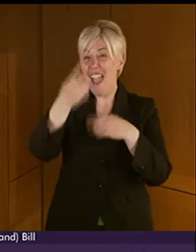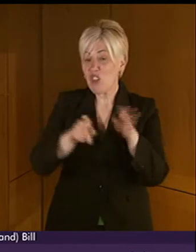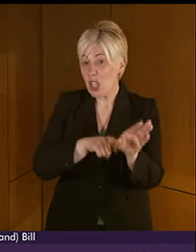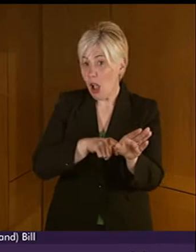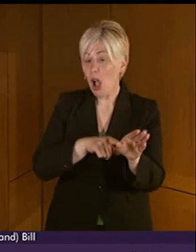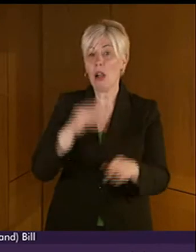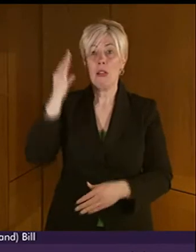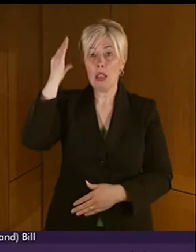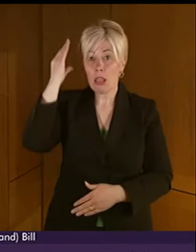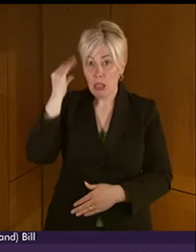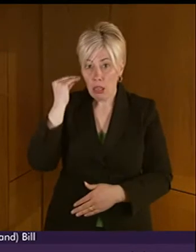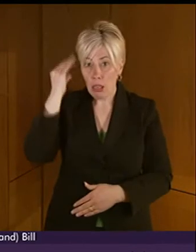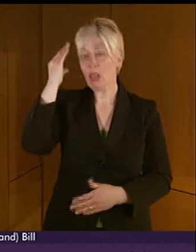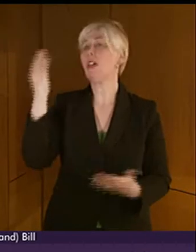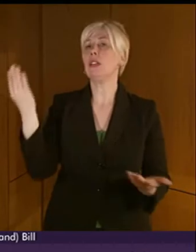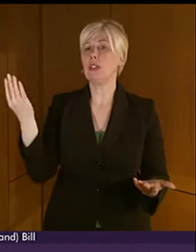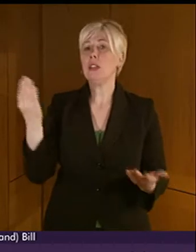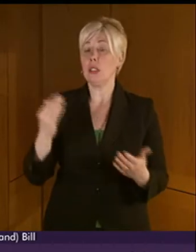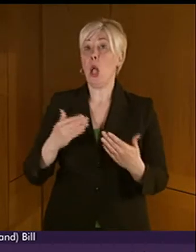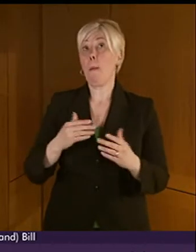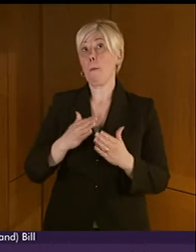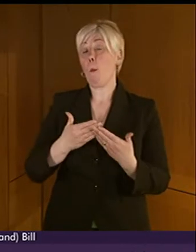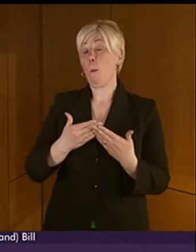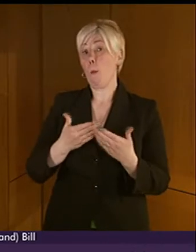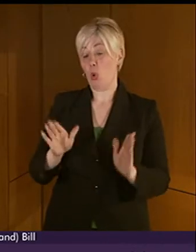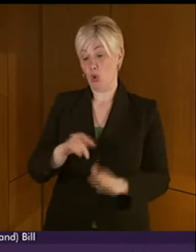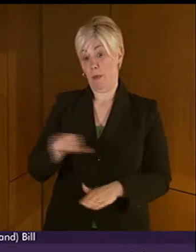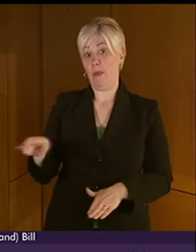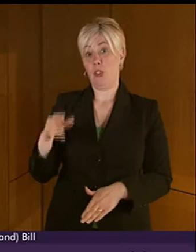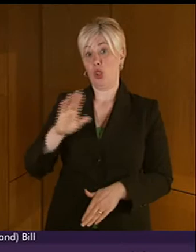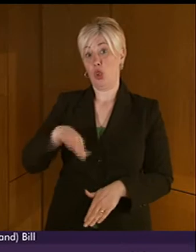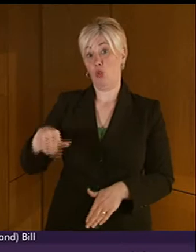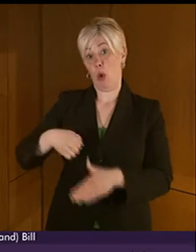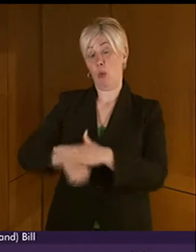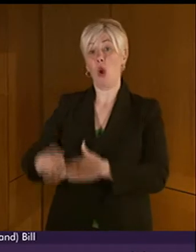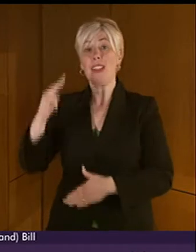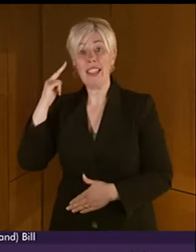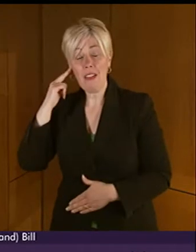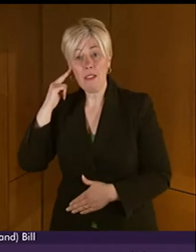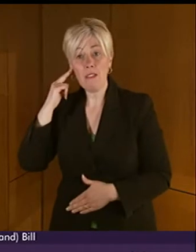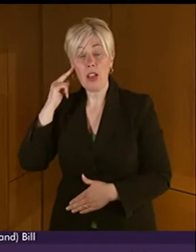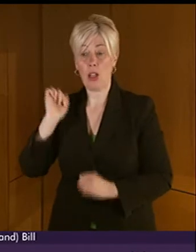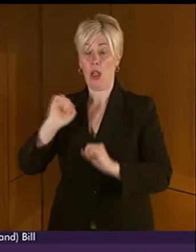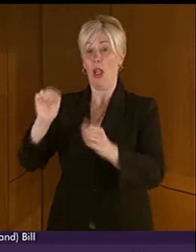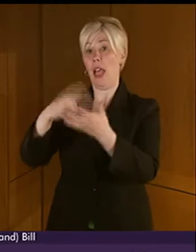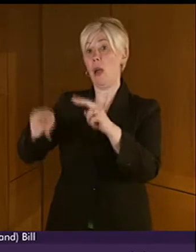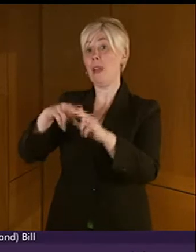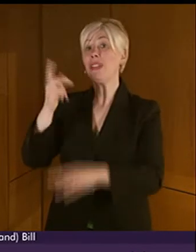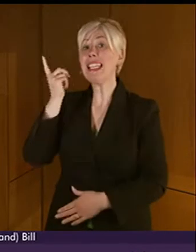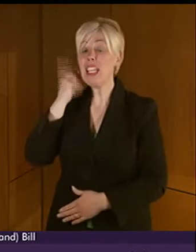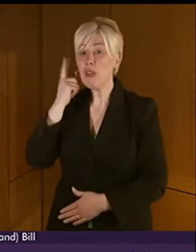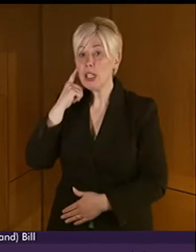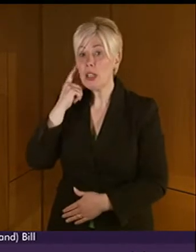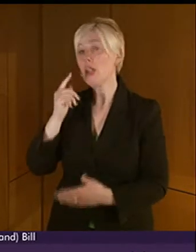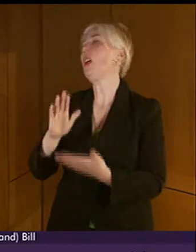as Mary Scarnham pointed out that the majority of those children being born are to hearing parents where the impact